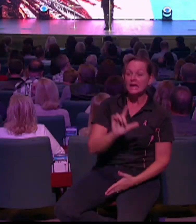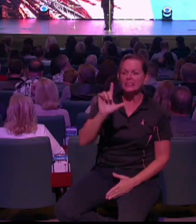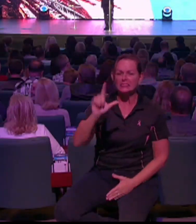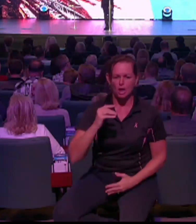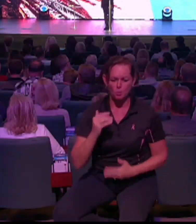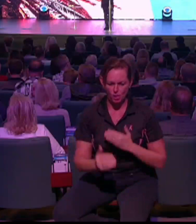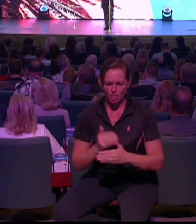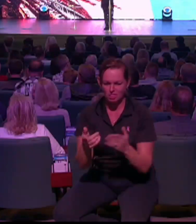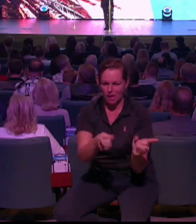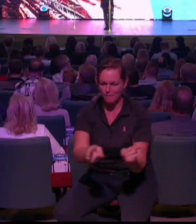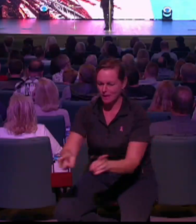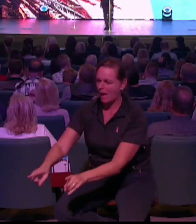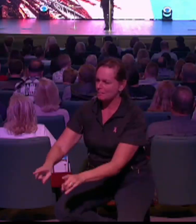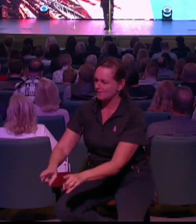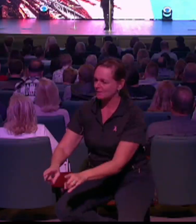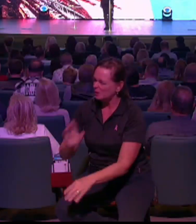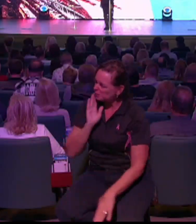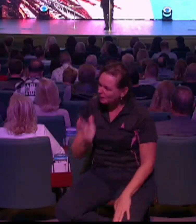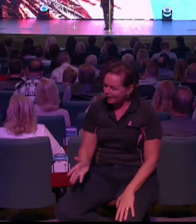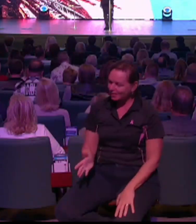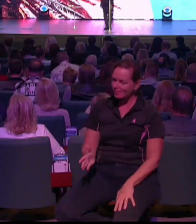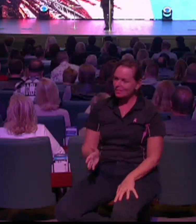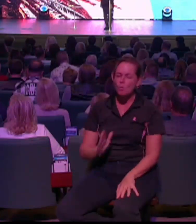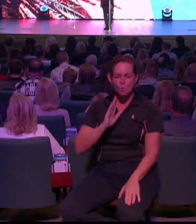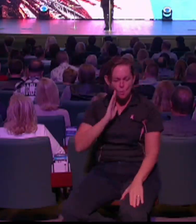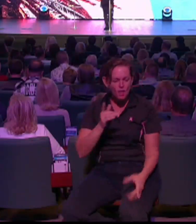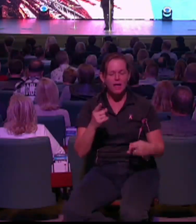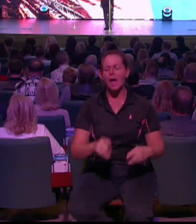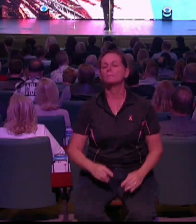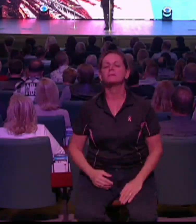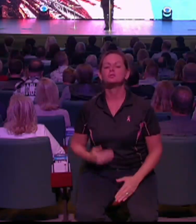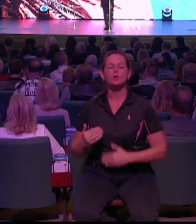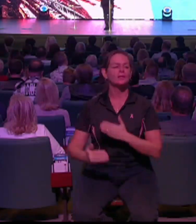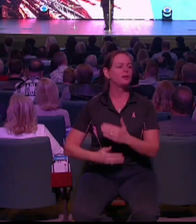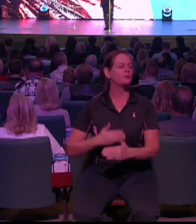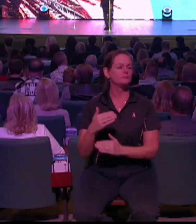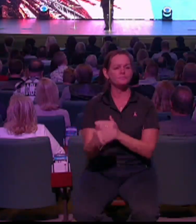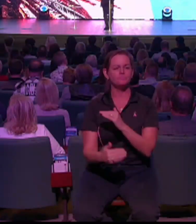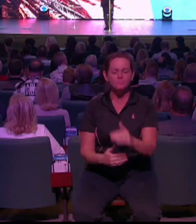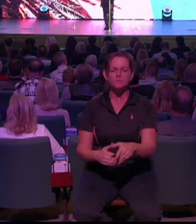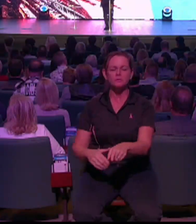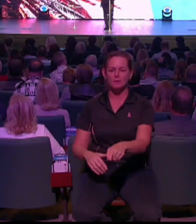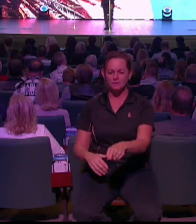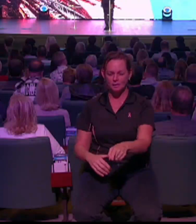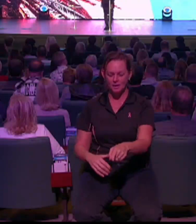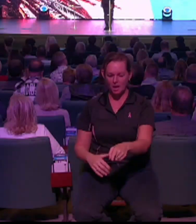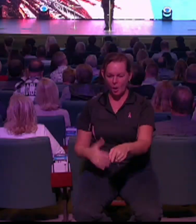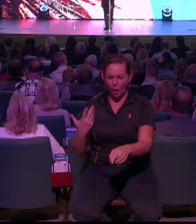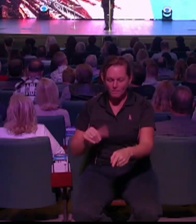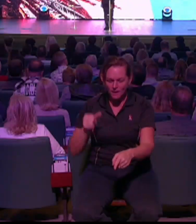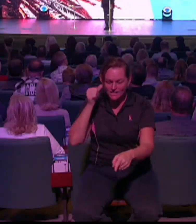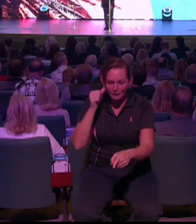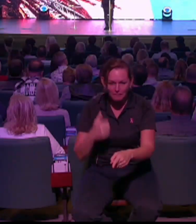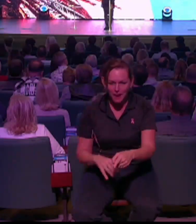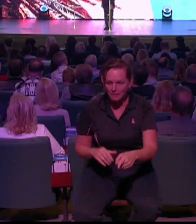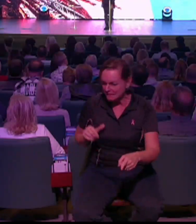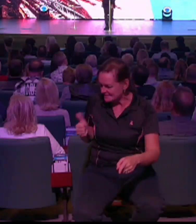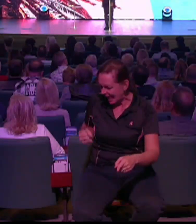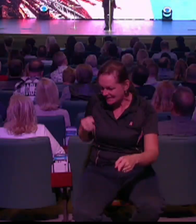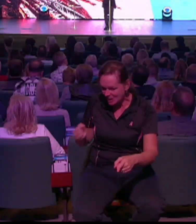that you will recognize it later. You'll be able to say, this is that that he spoke to me 10 years ago, 15 years ago, or maybe just